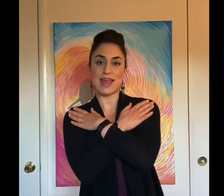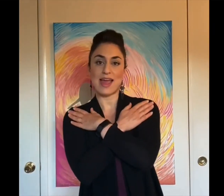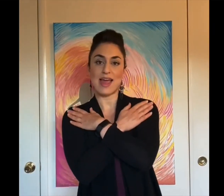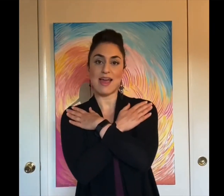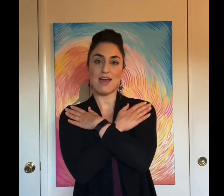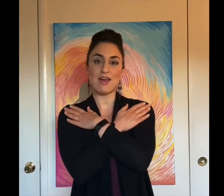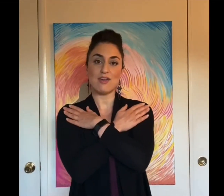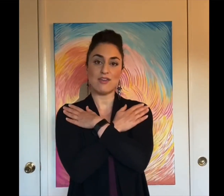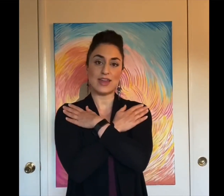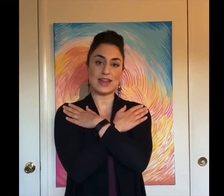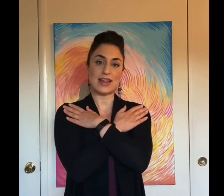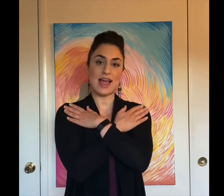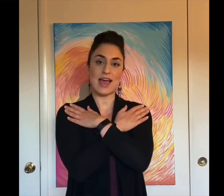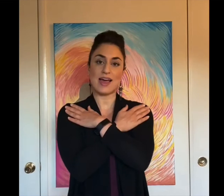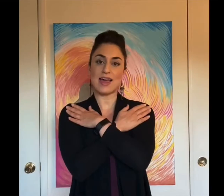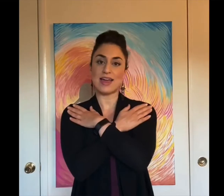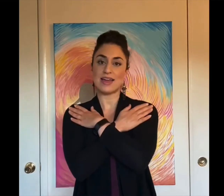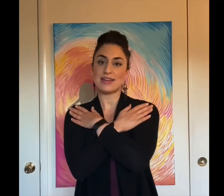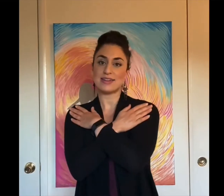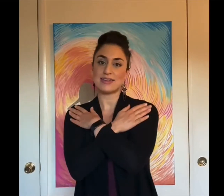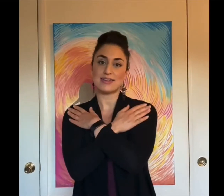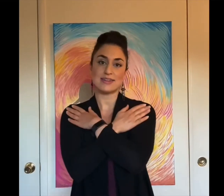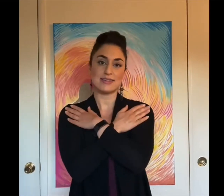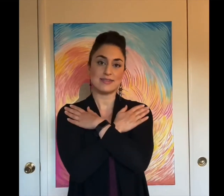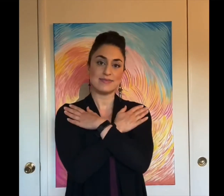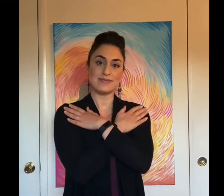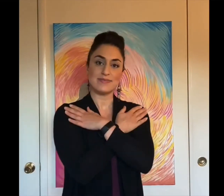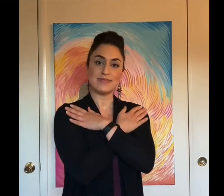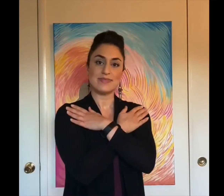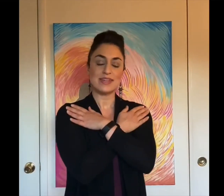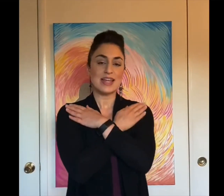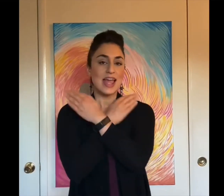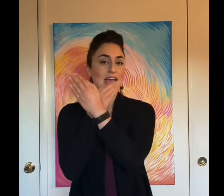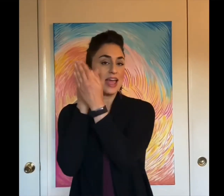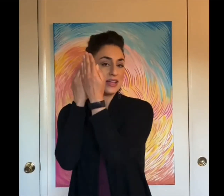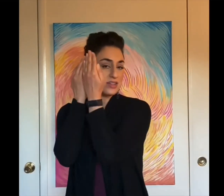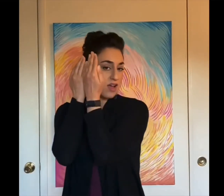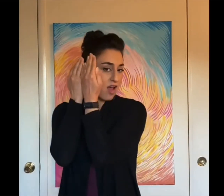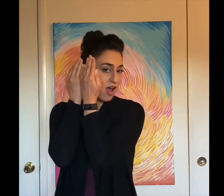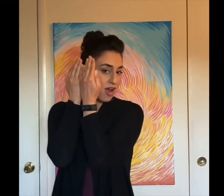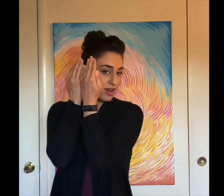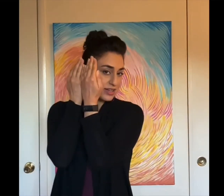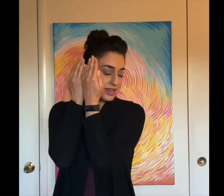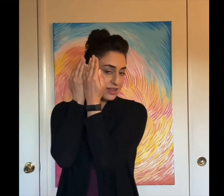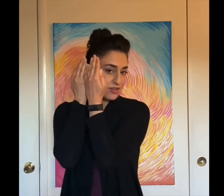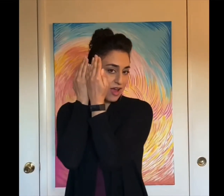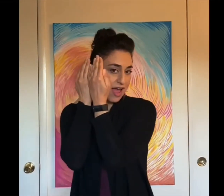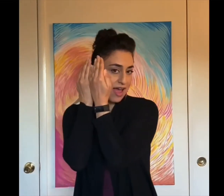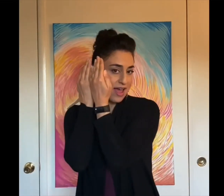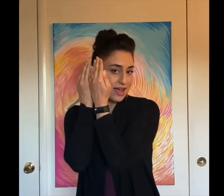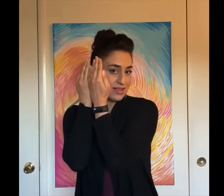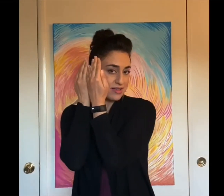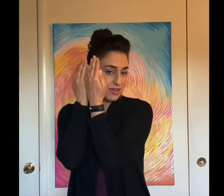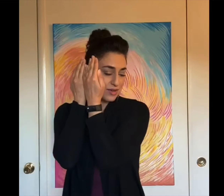in light And darkness tries to